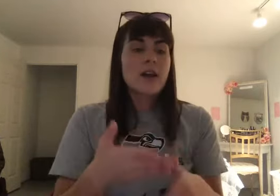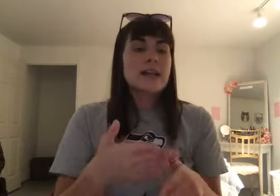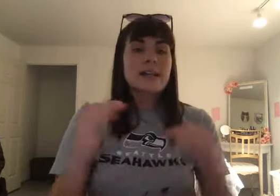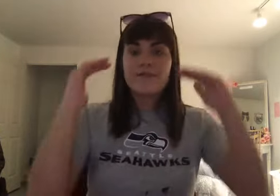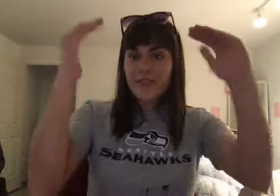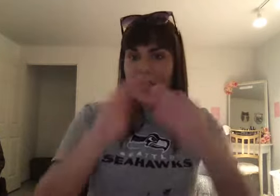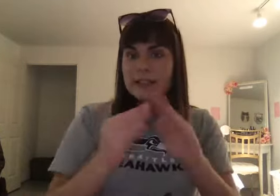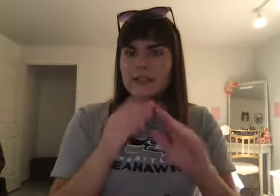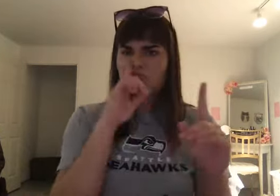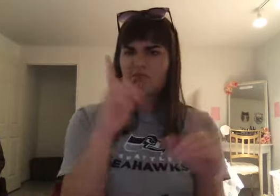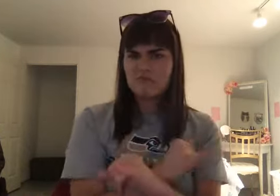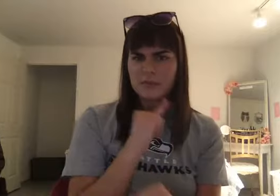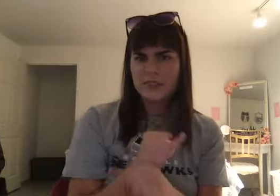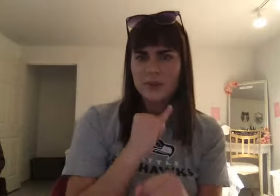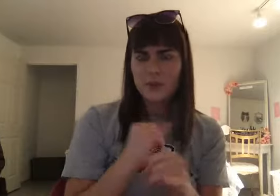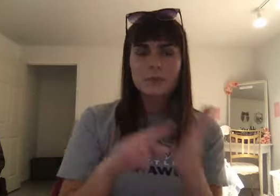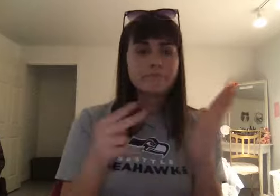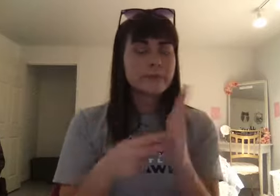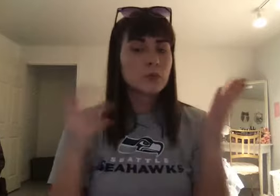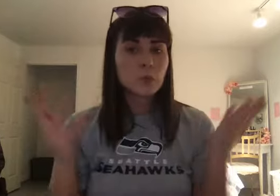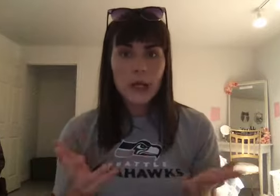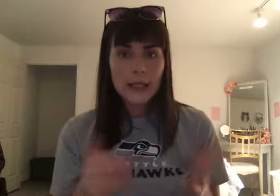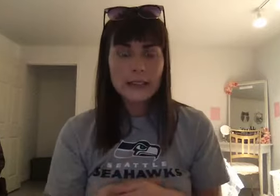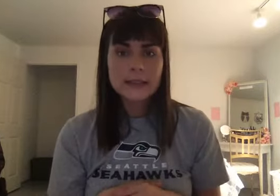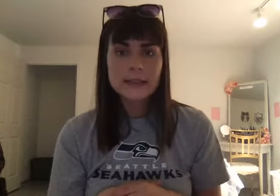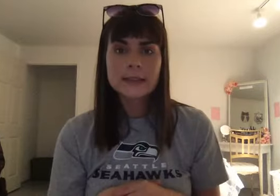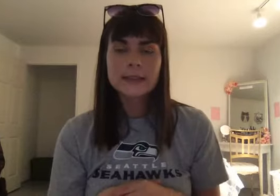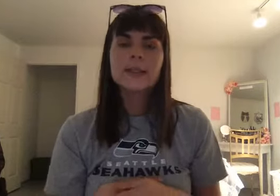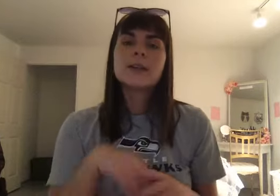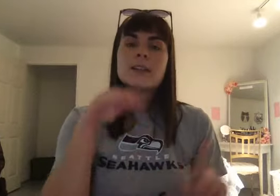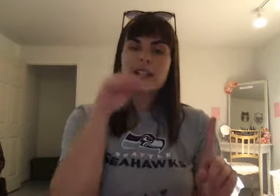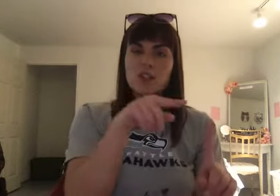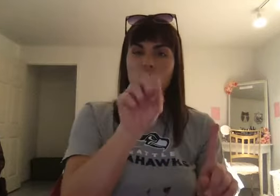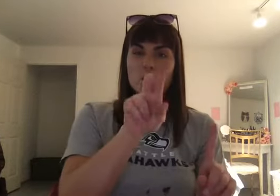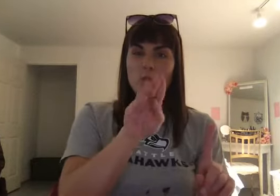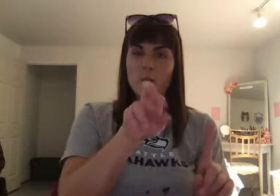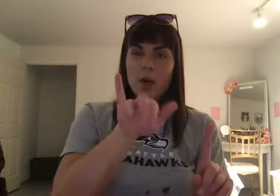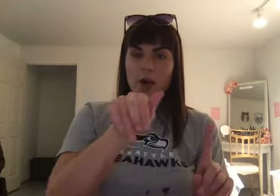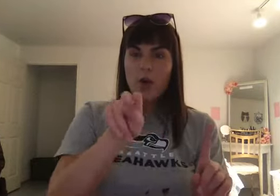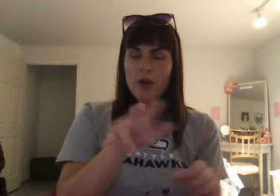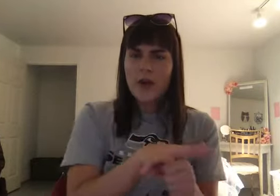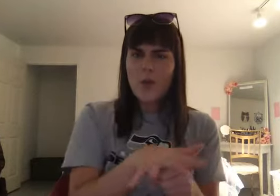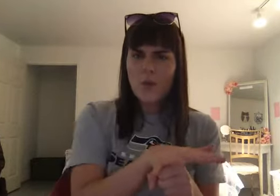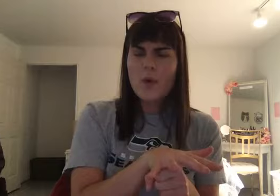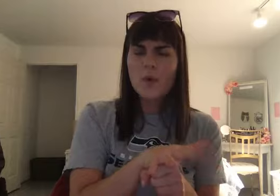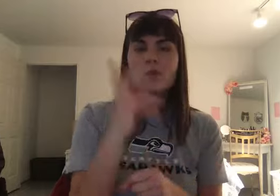So what you're going to have in this Sumerian area is you're going to have city-states.